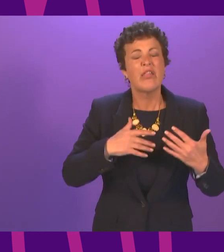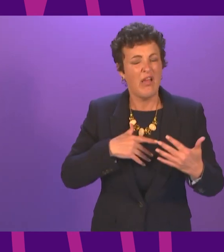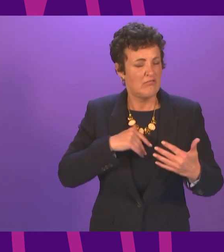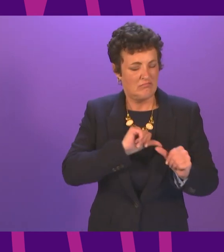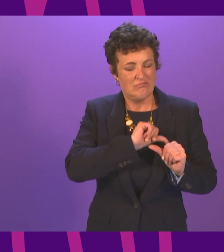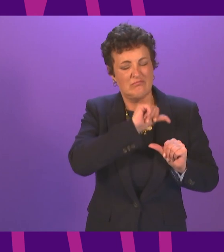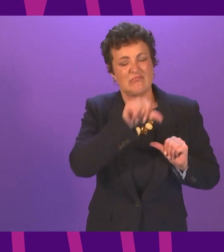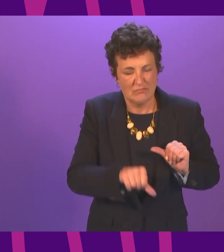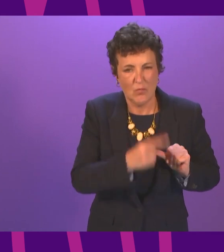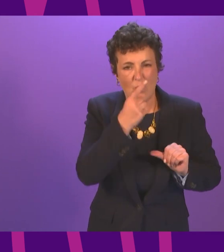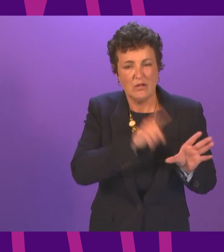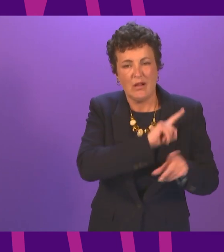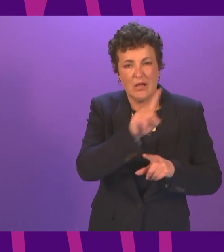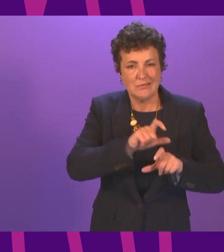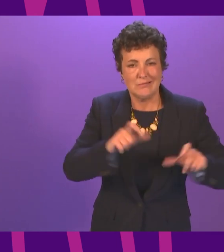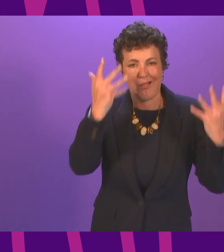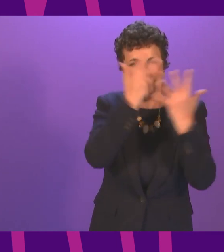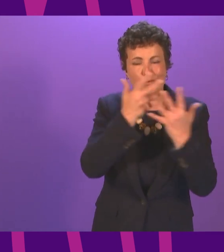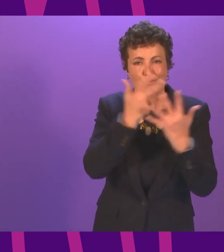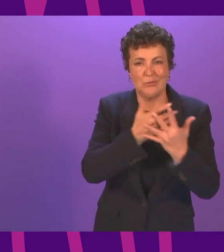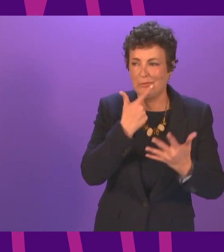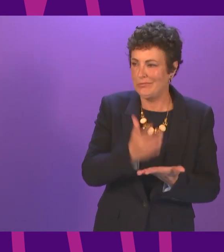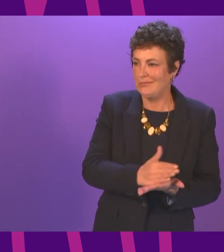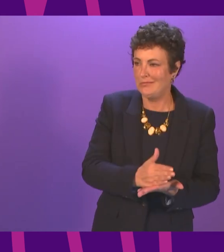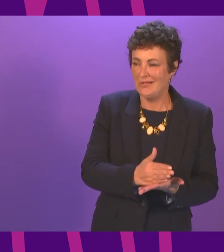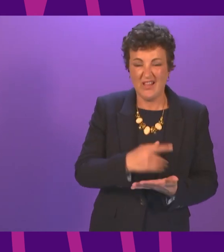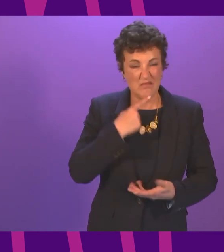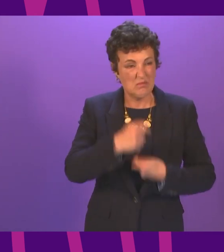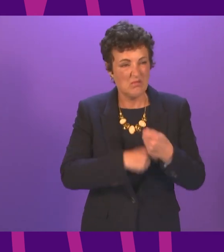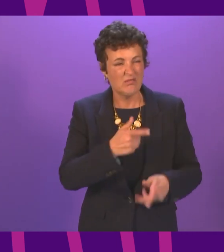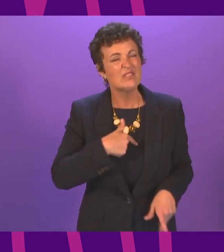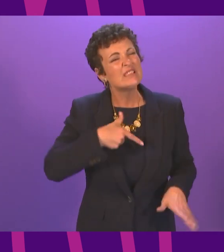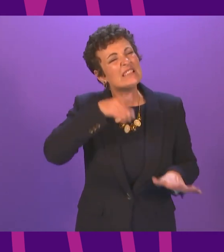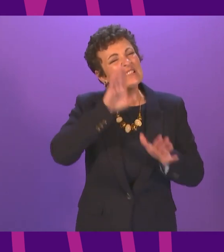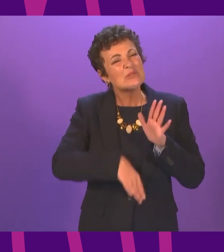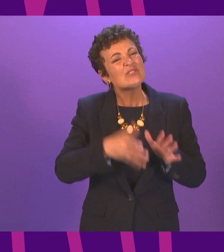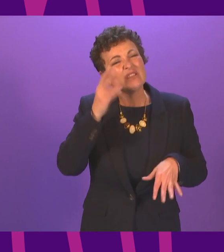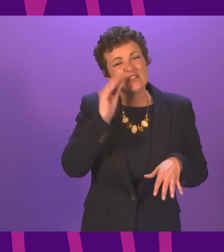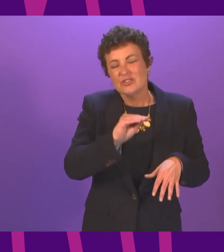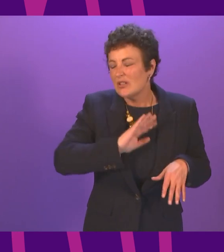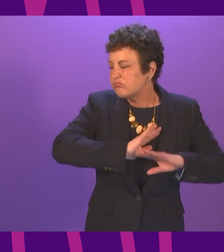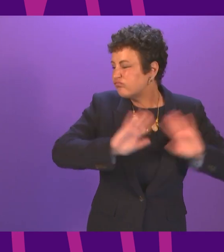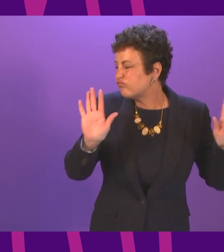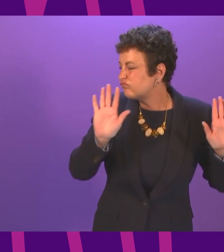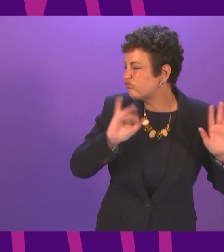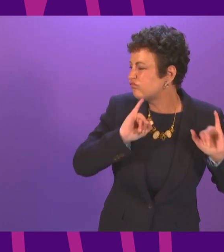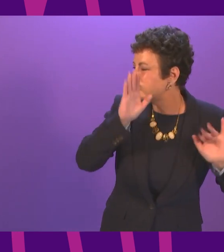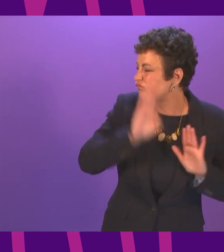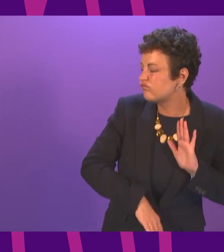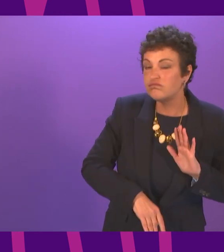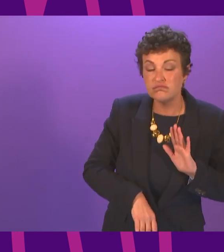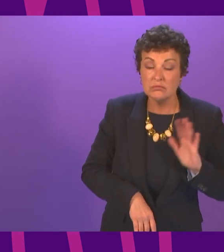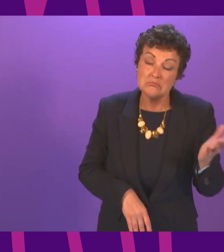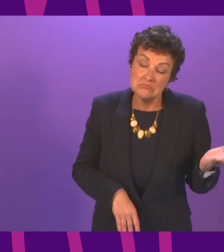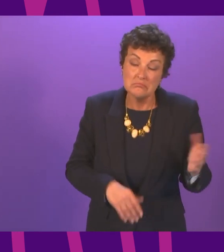confusion and uncertainty, it is little wonder that many are disillusioned by their experience of education. Now, we had ideas in our